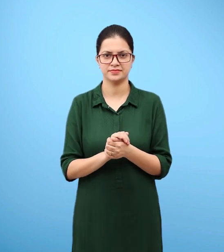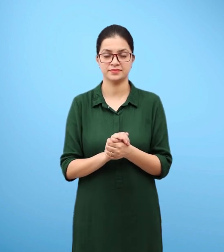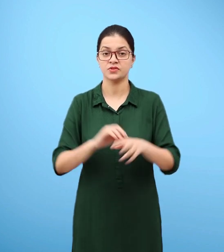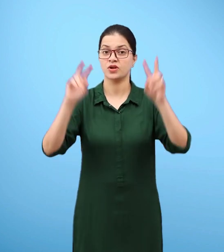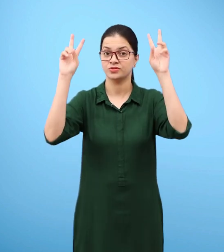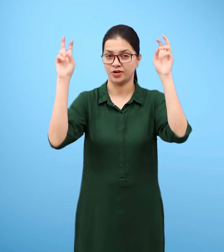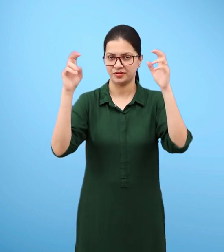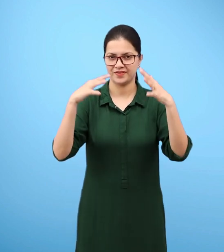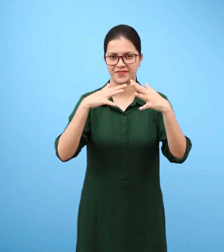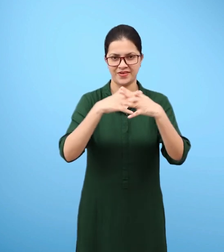Water vapour